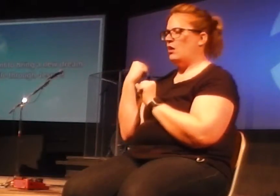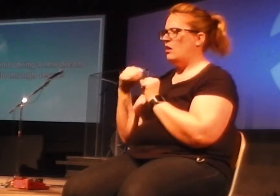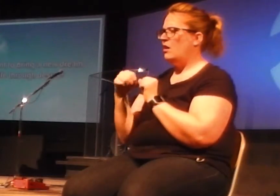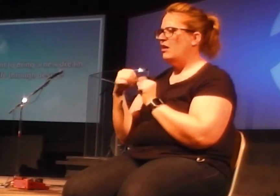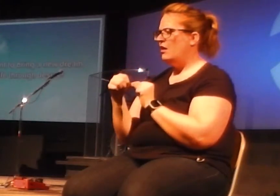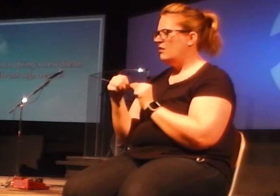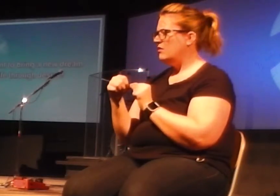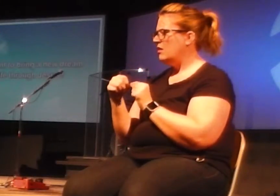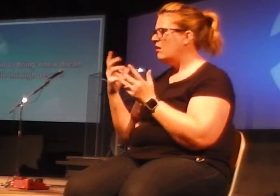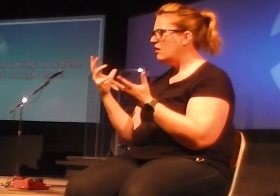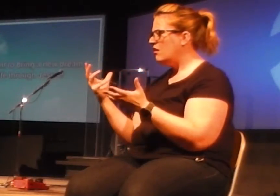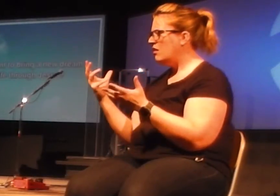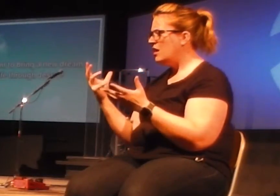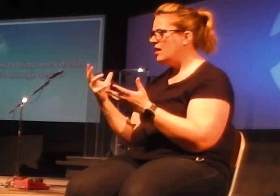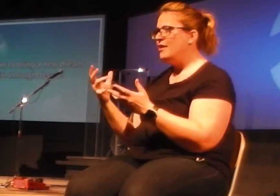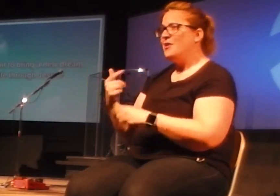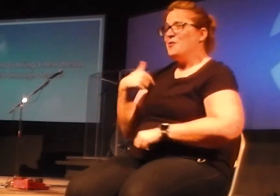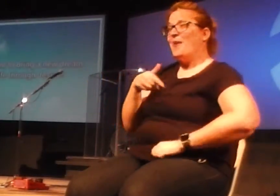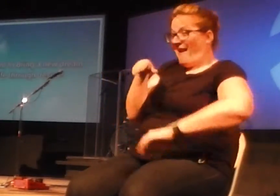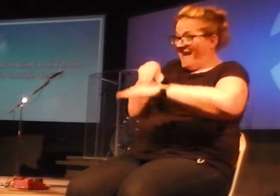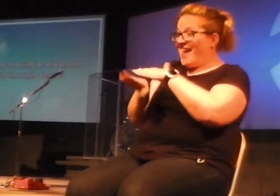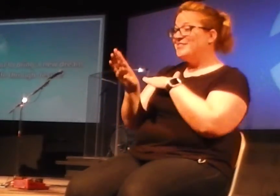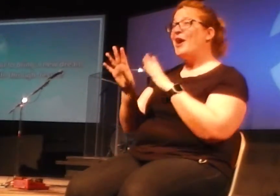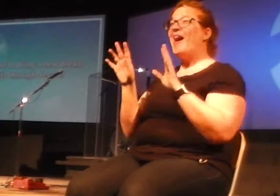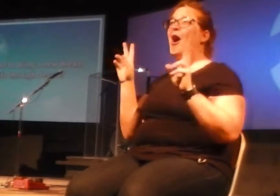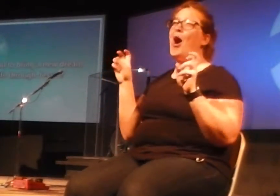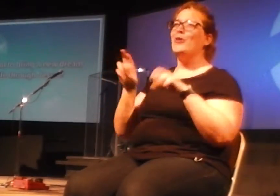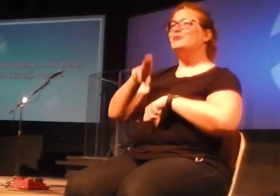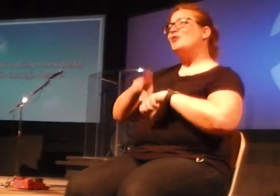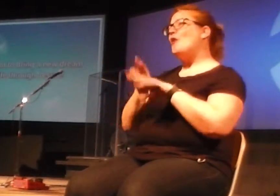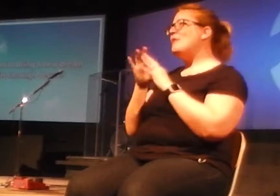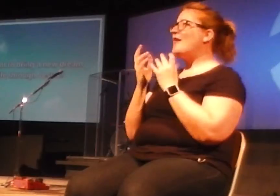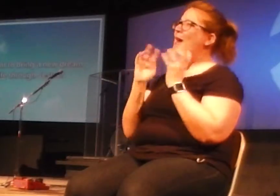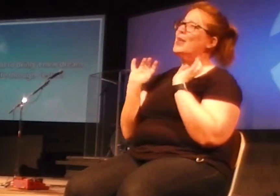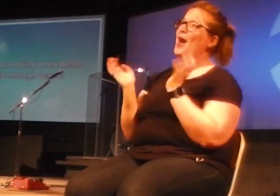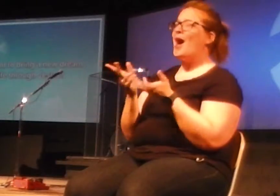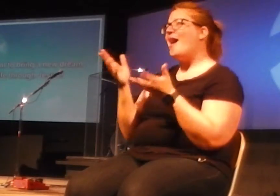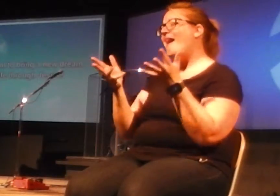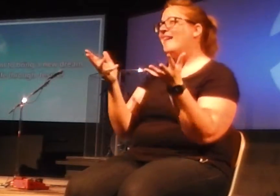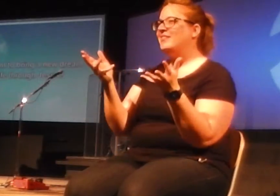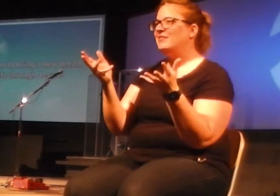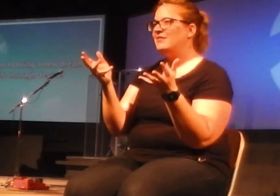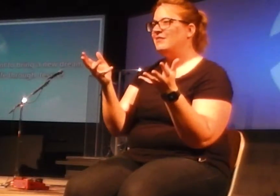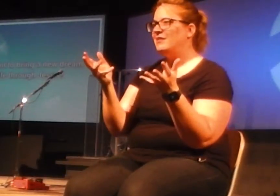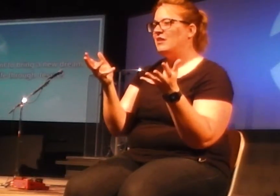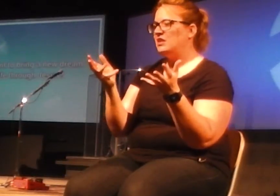are leaving those two parents with that normal family sitting here in this waiting room and we are never going to see them again.